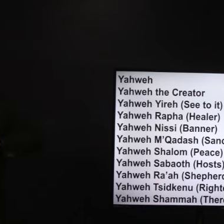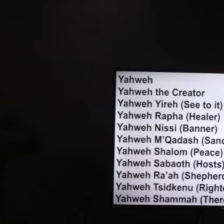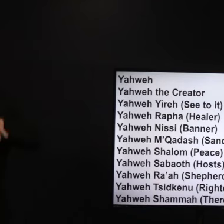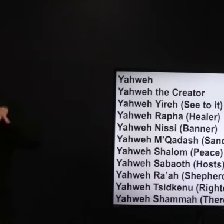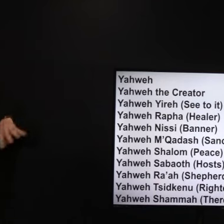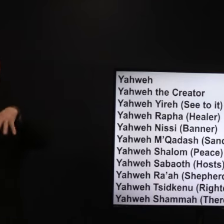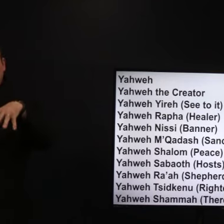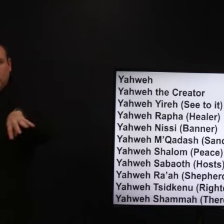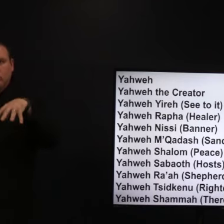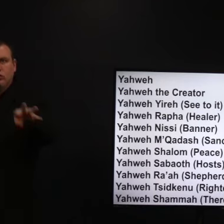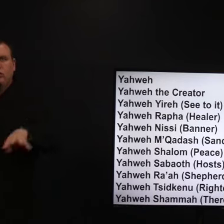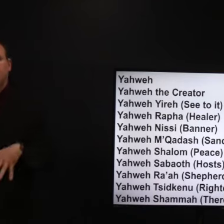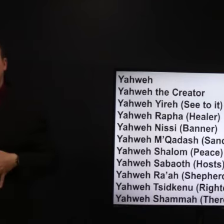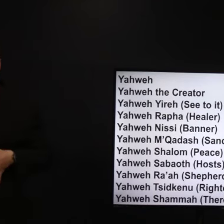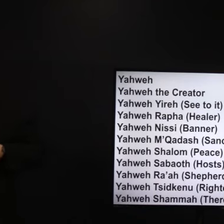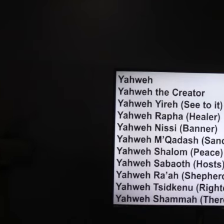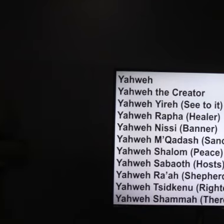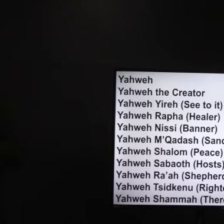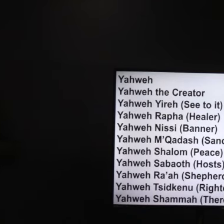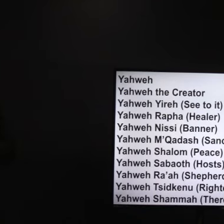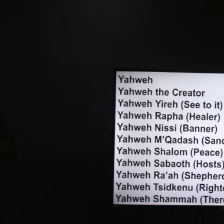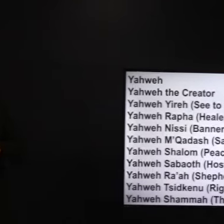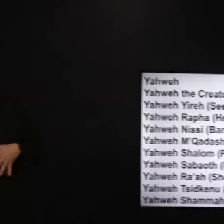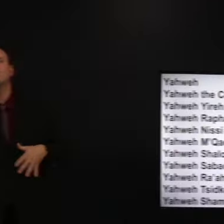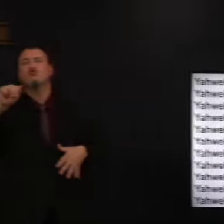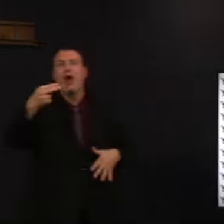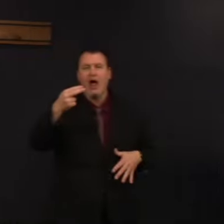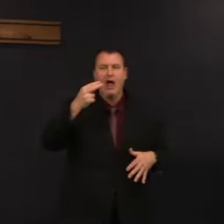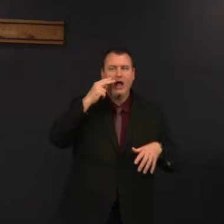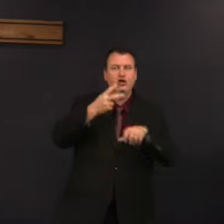Yahweh, Sabaoth, God of hosts,